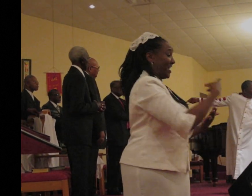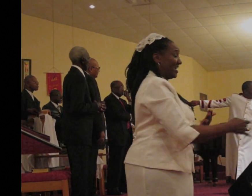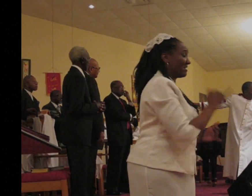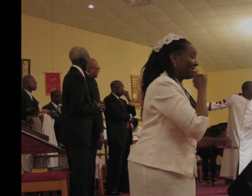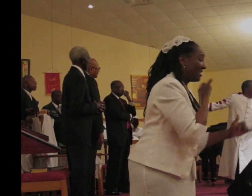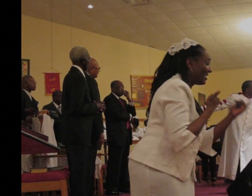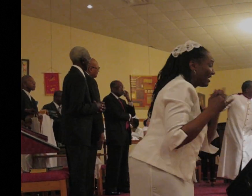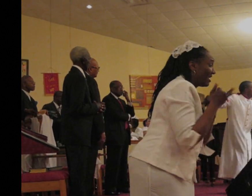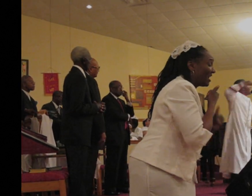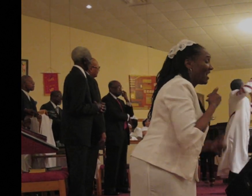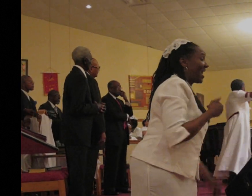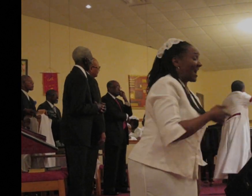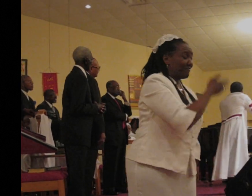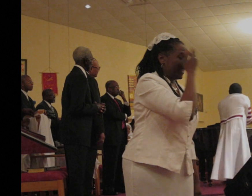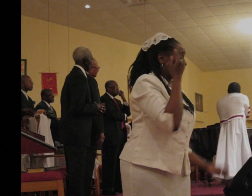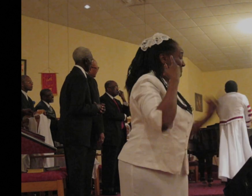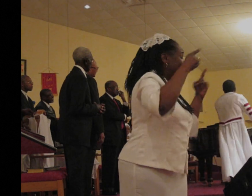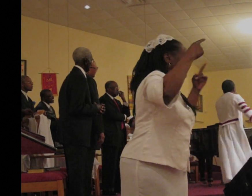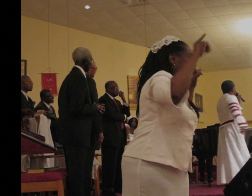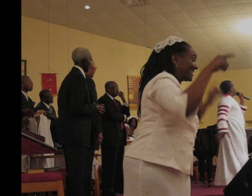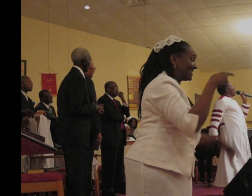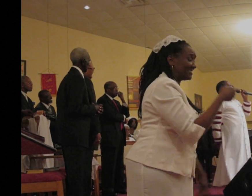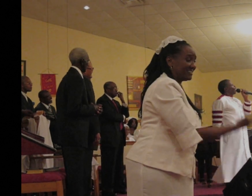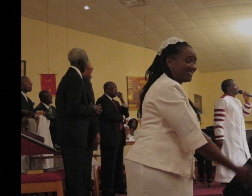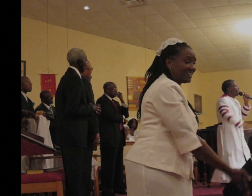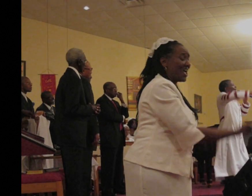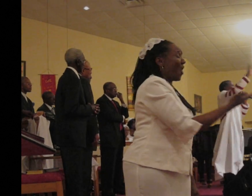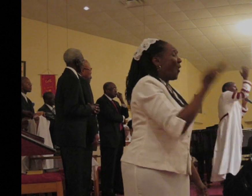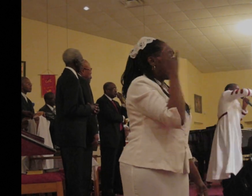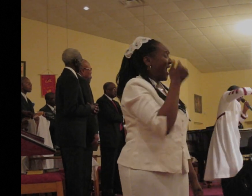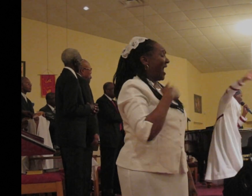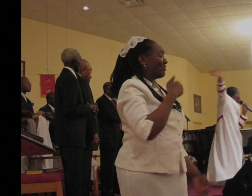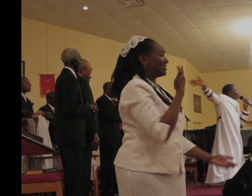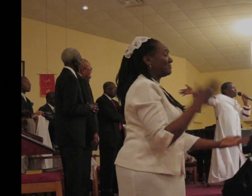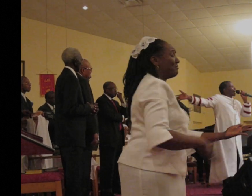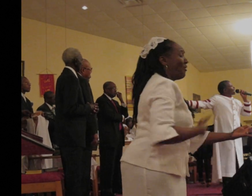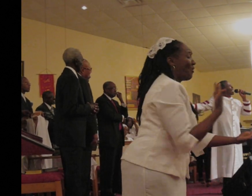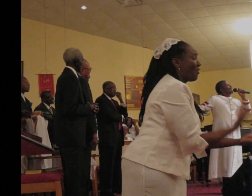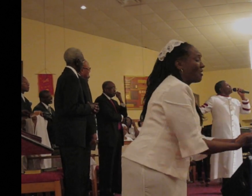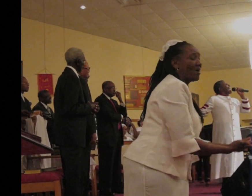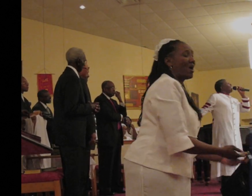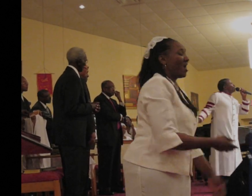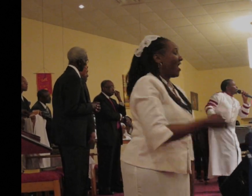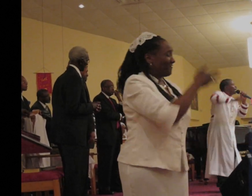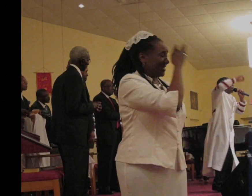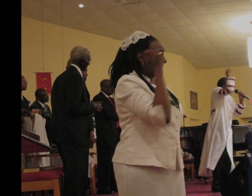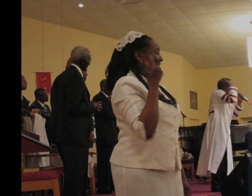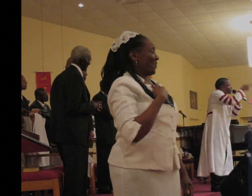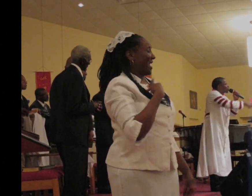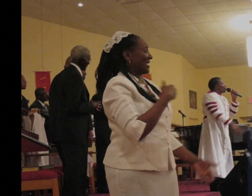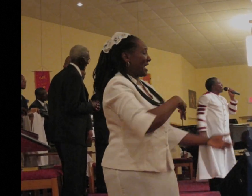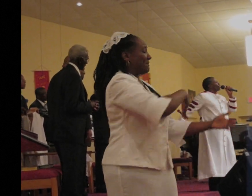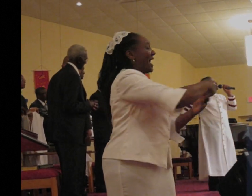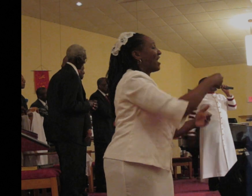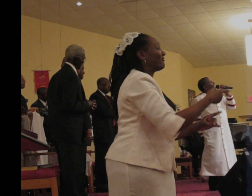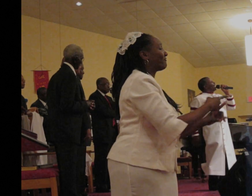success. I can forget where I was born. I can forget where I came out. But there is one thing